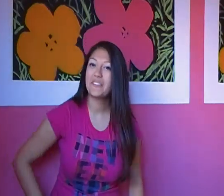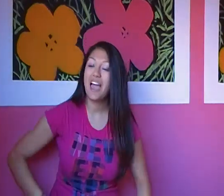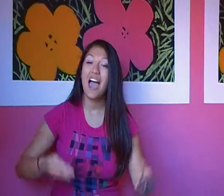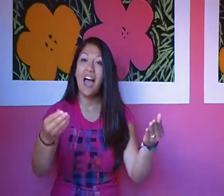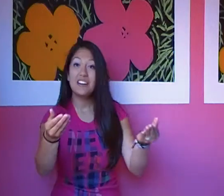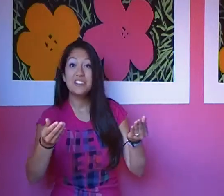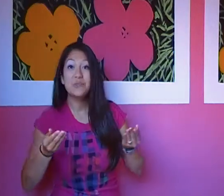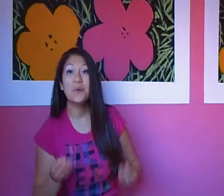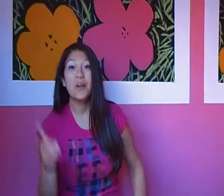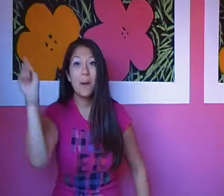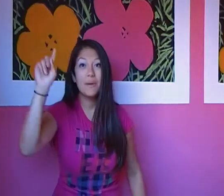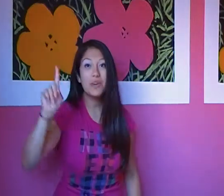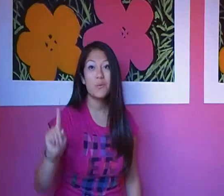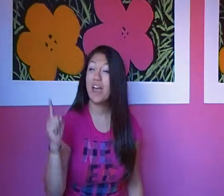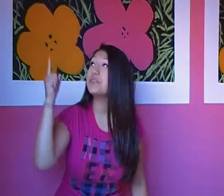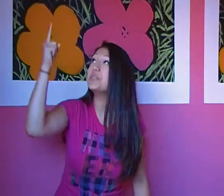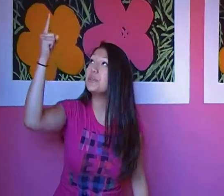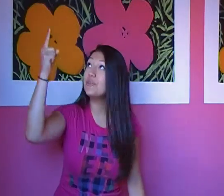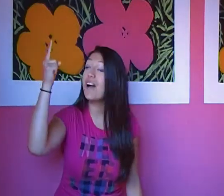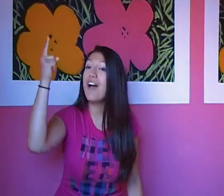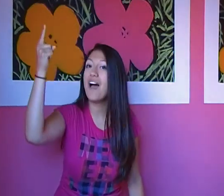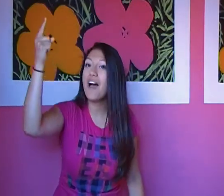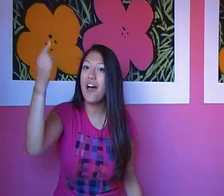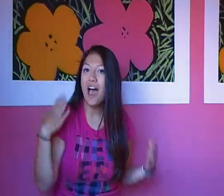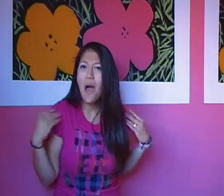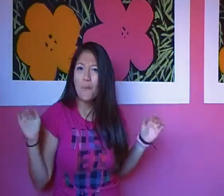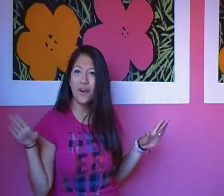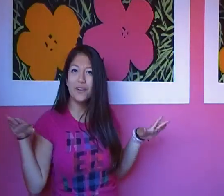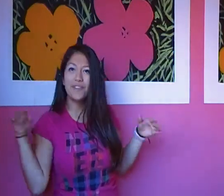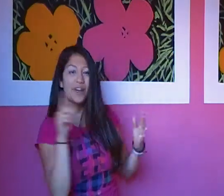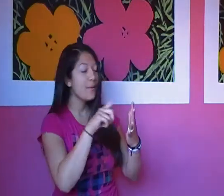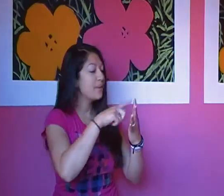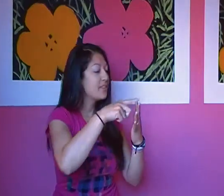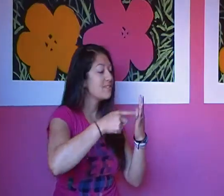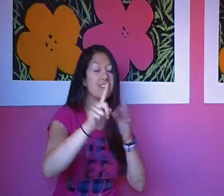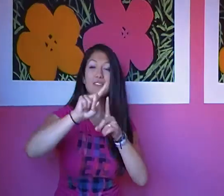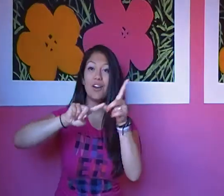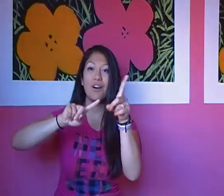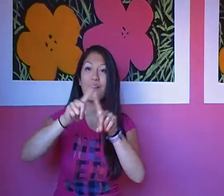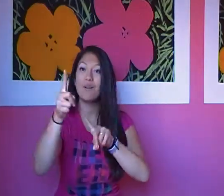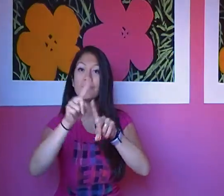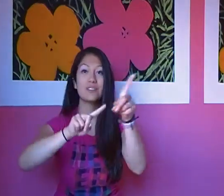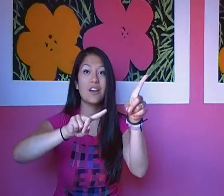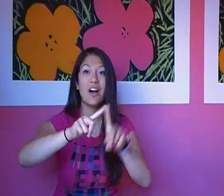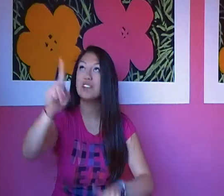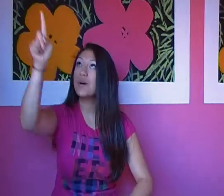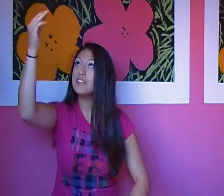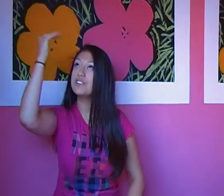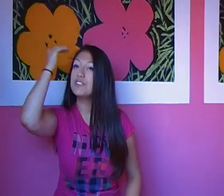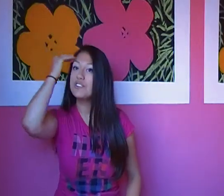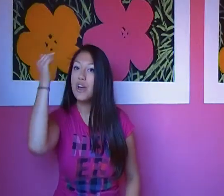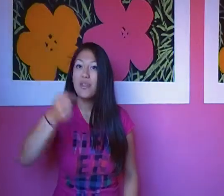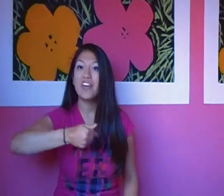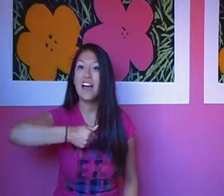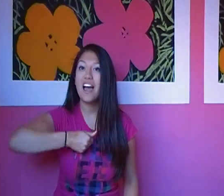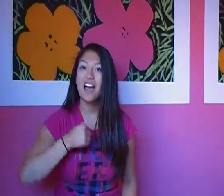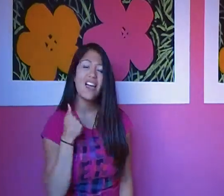I just want to be where you are. I want to flow within your stars. Want you to know that I